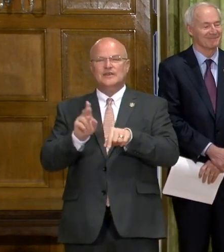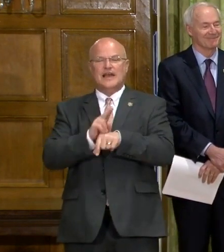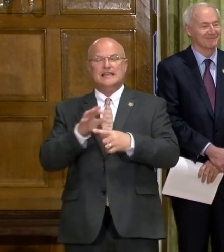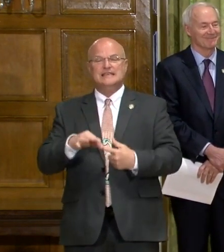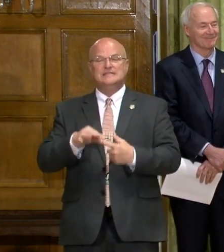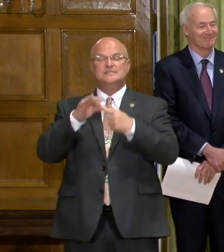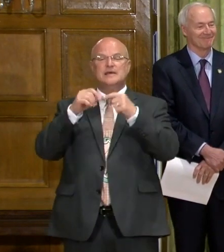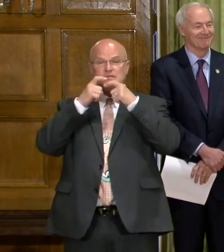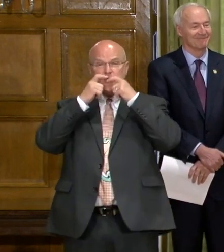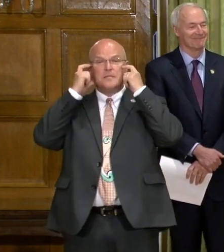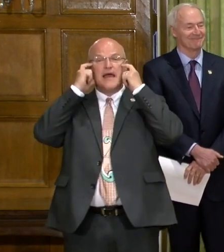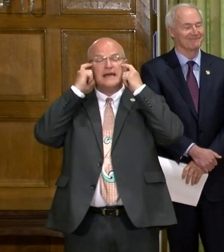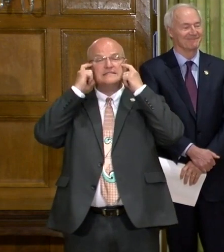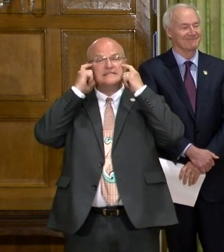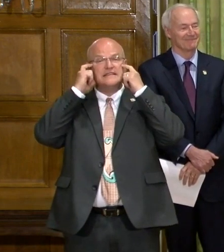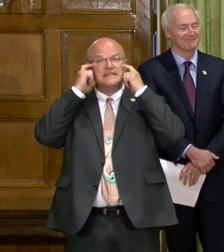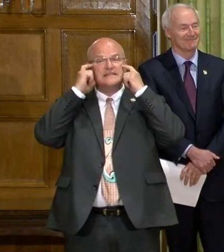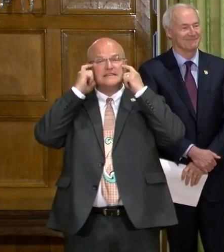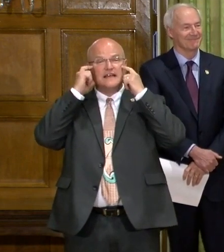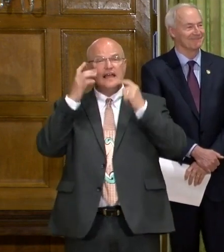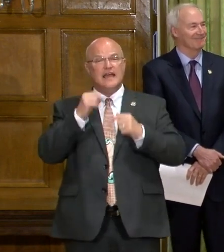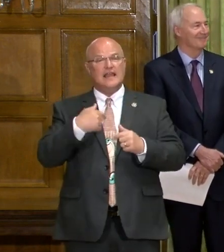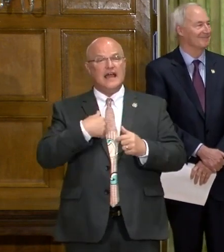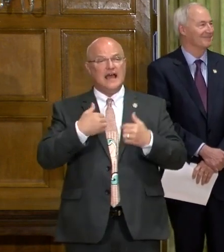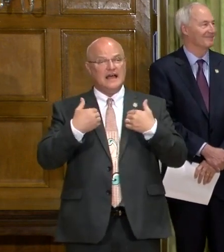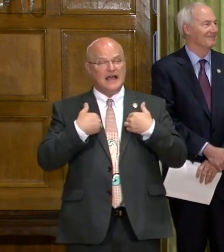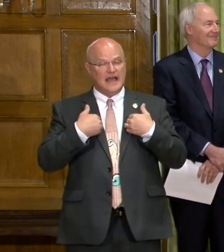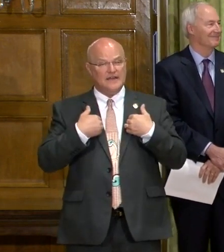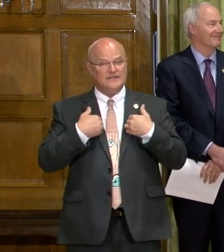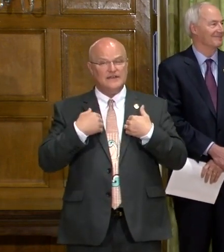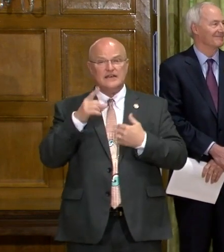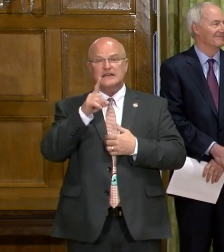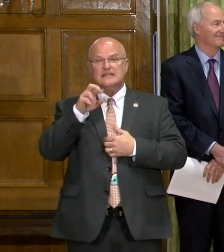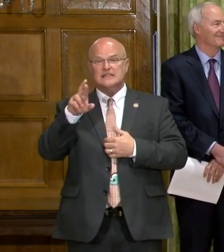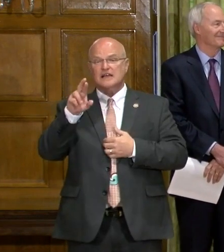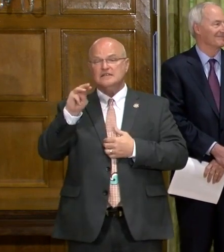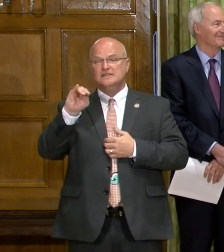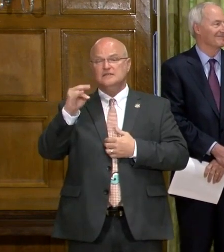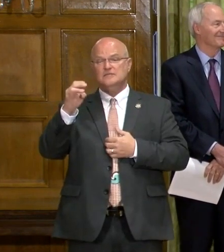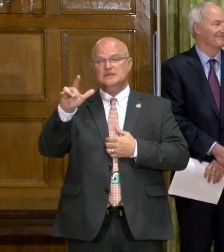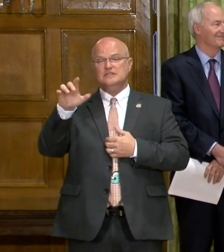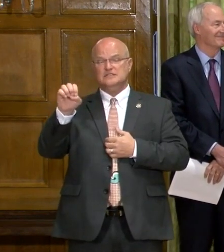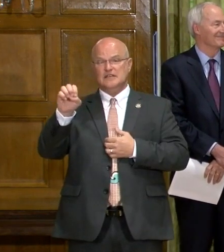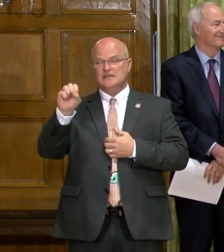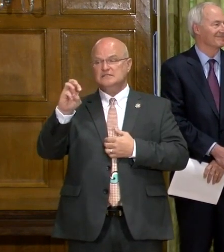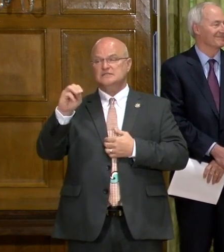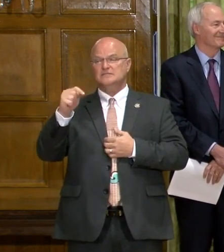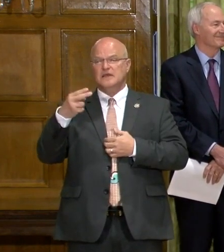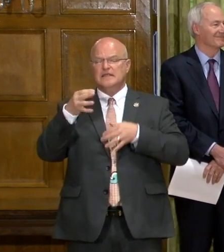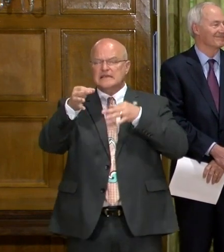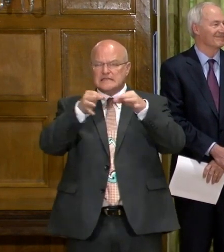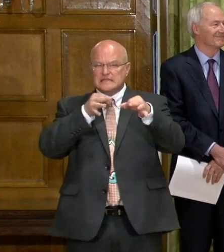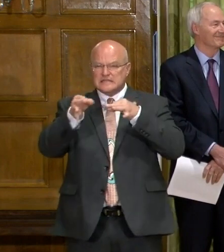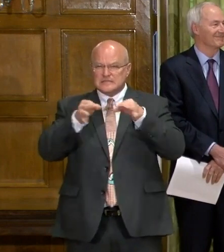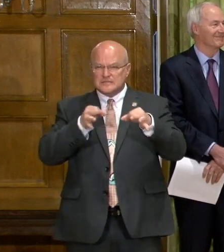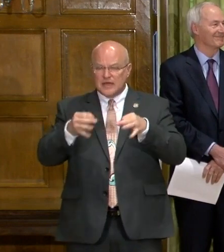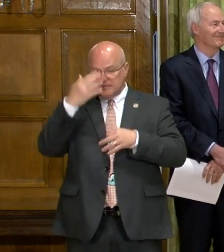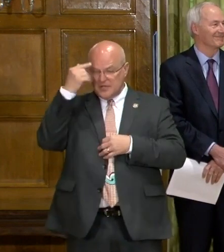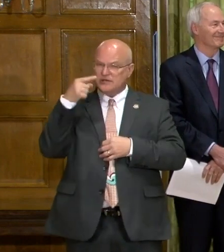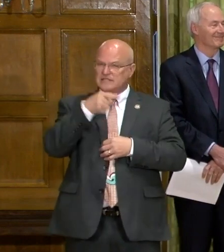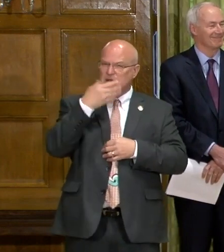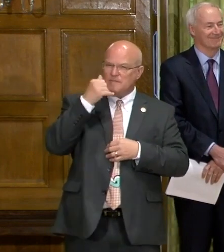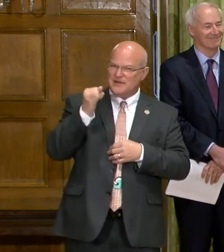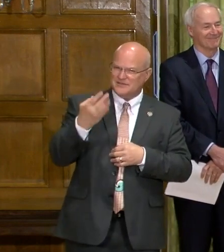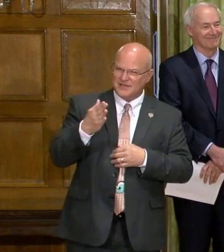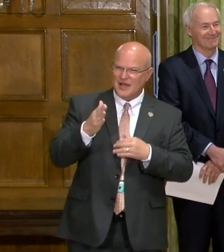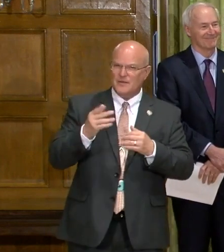wearing a special mask, and I'm going to have Dr. Michelle Smith explain this mask to you, because she does a better job.